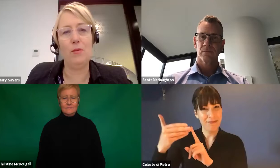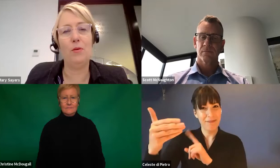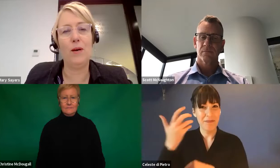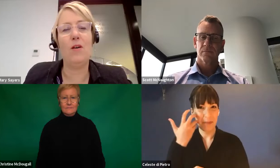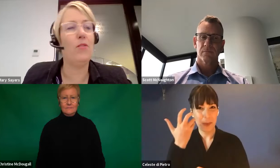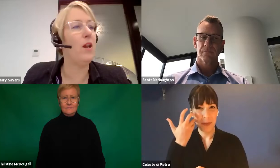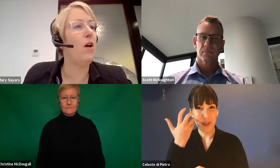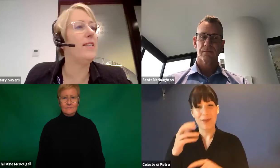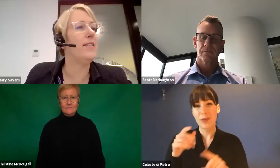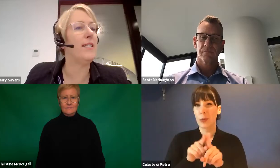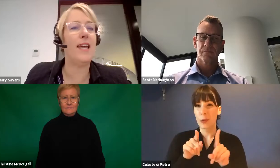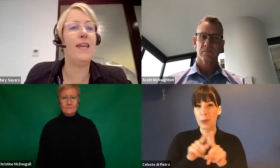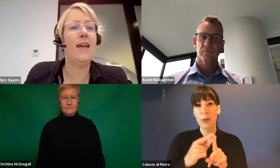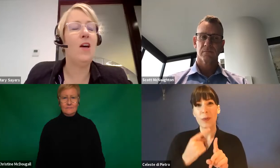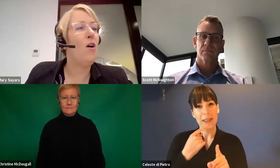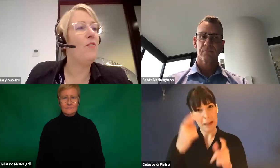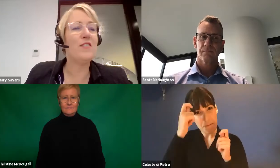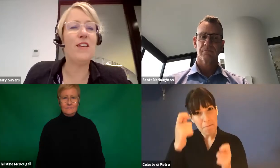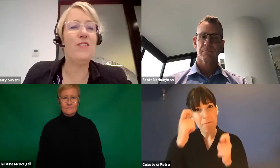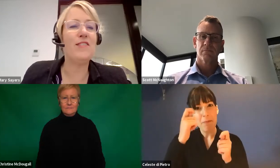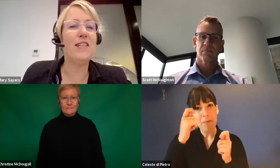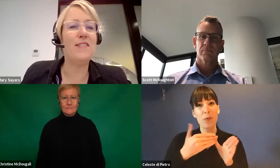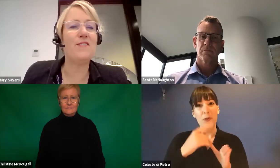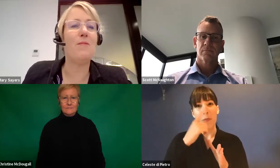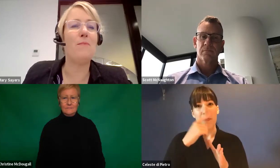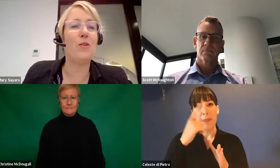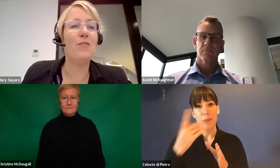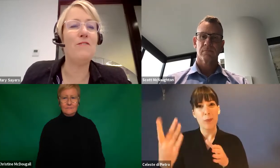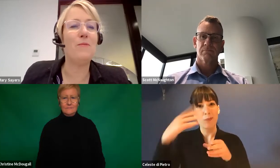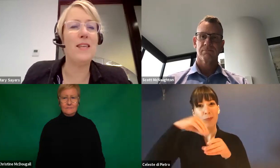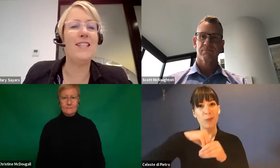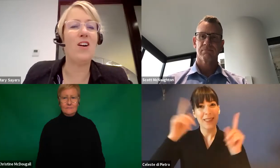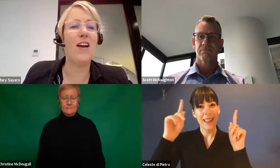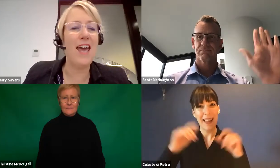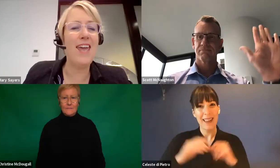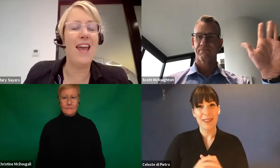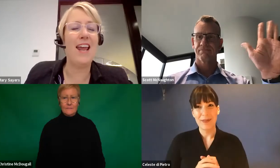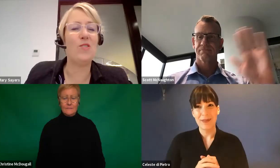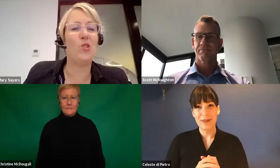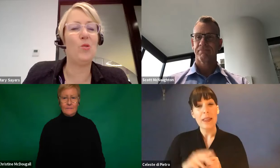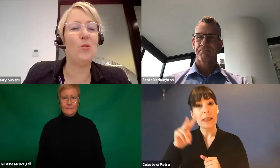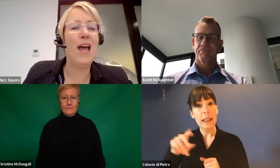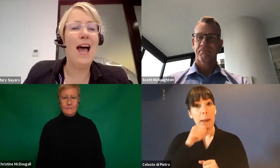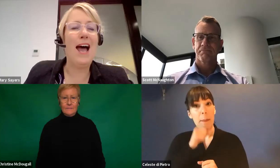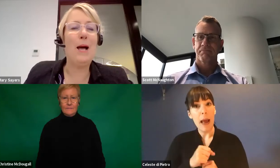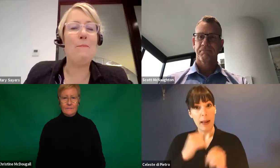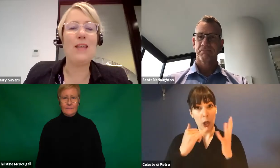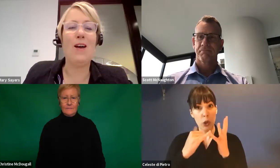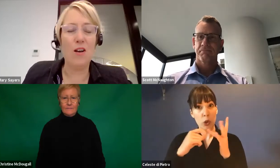people who are on the line today. On the screen you'll see Scott McNaughton from the NDIA and our two